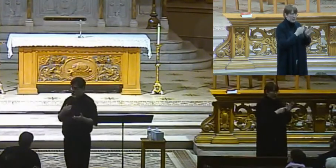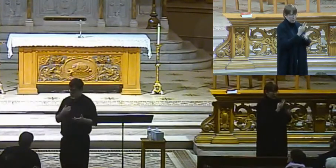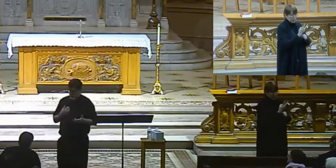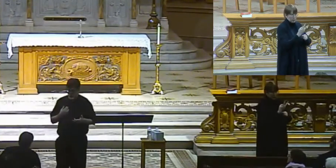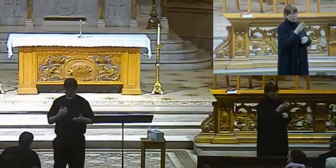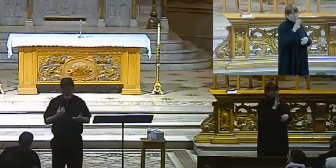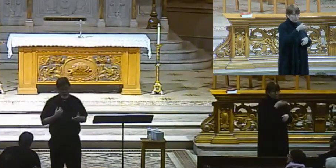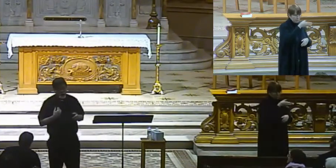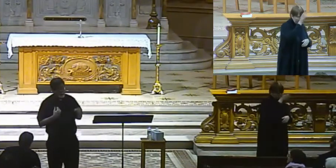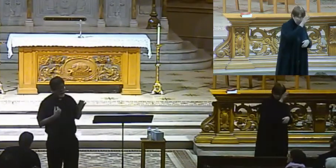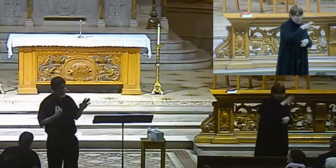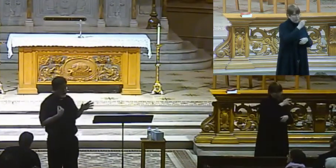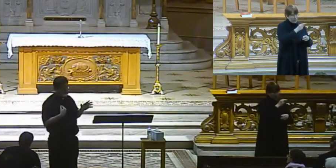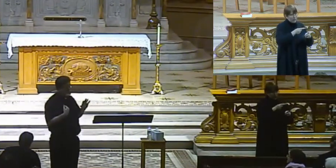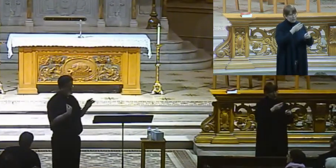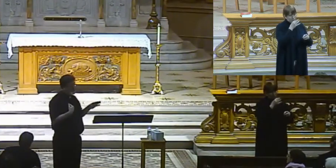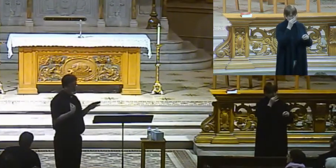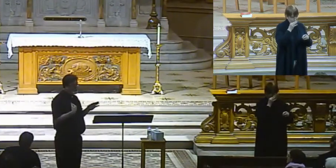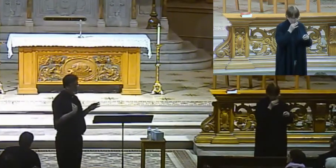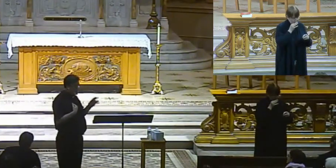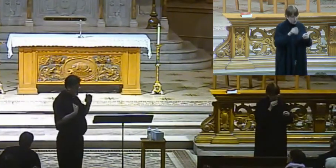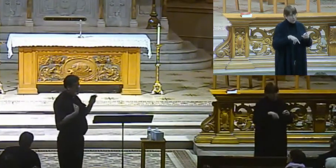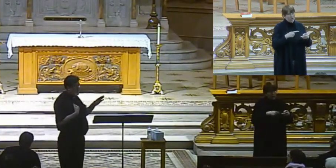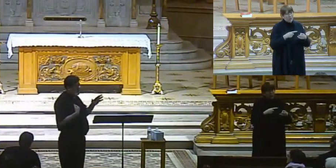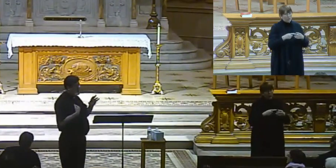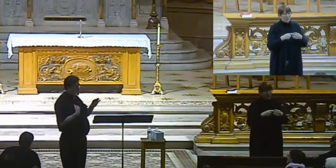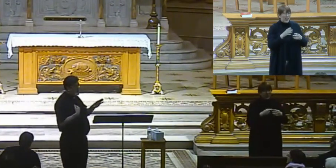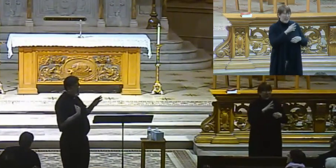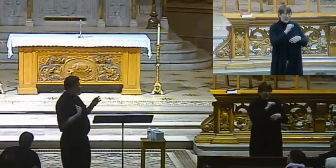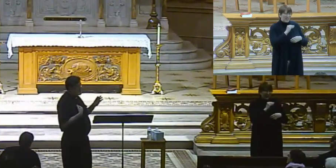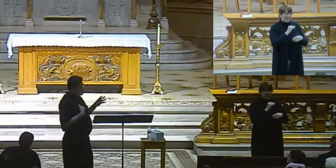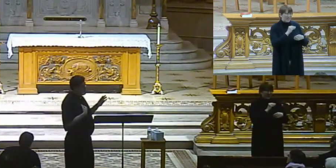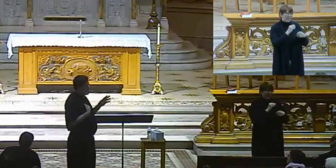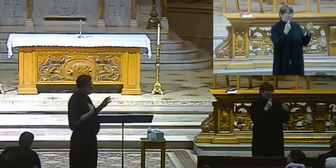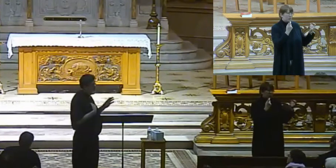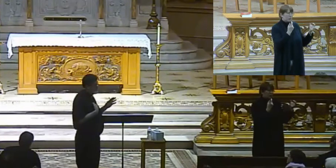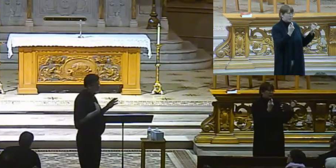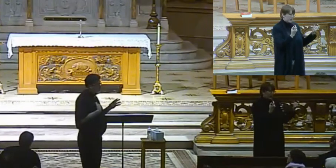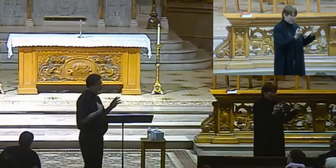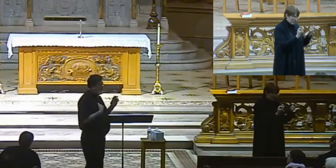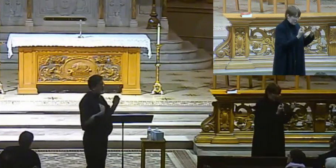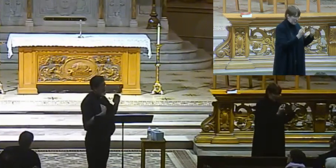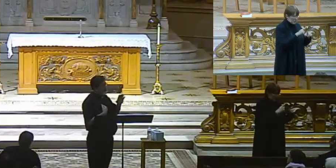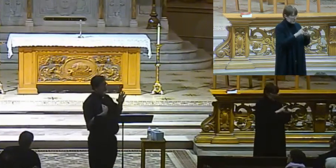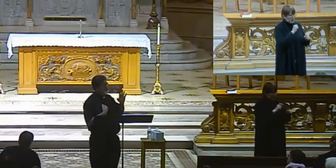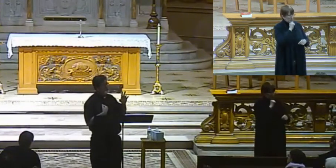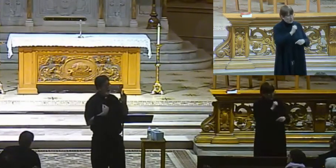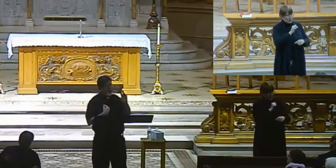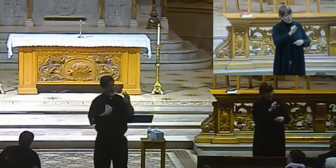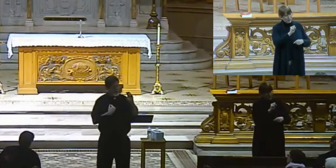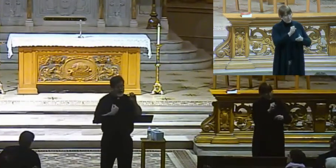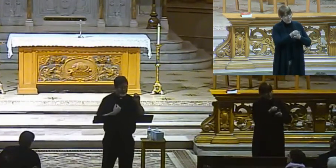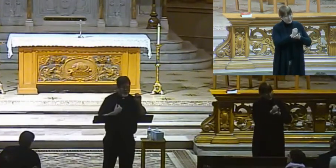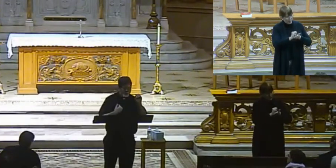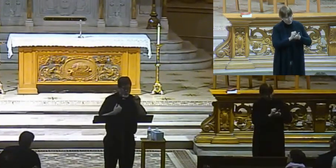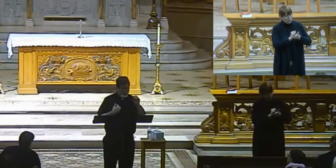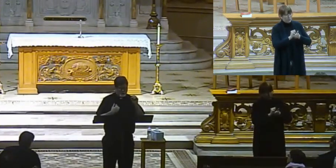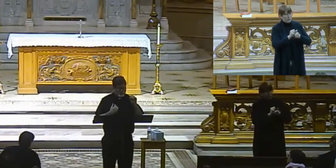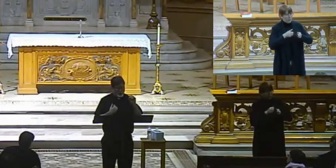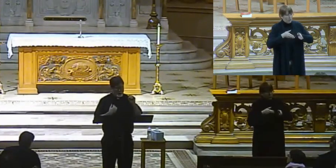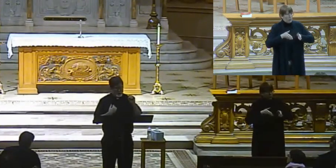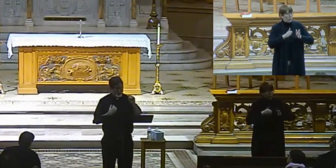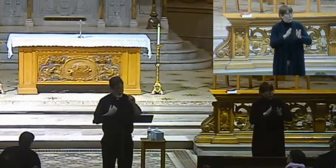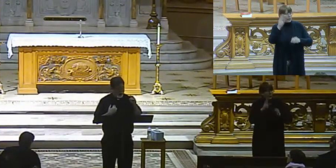and communion and there are some who don't recognize, they recognize ceremonies but they don't recognize them as sacraments, as avenues